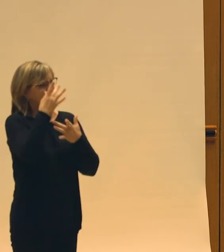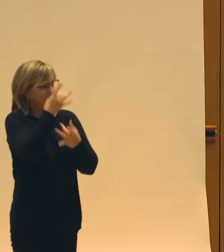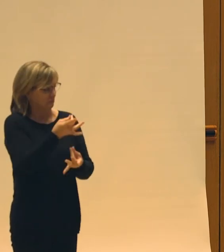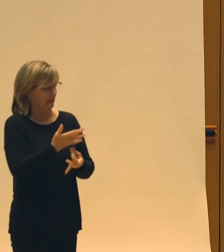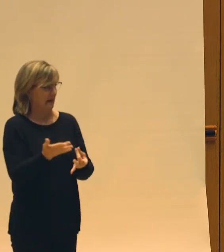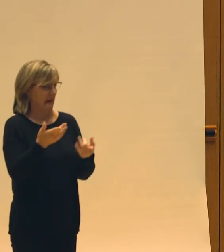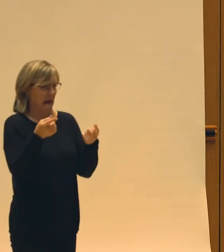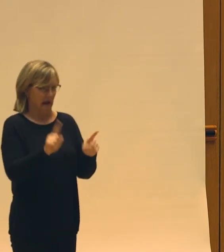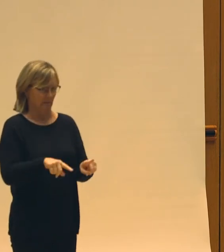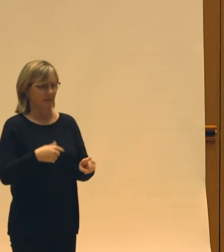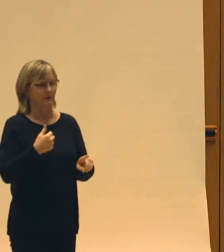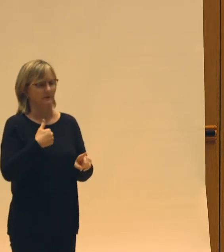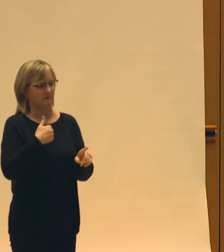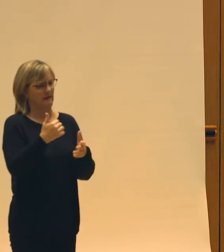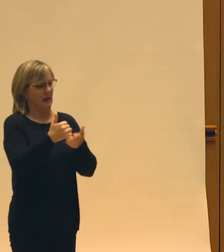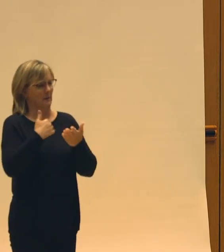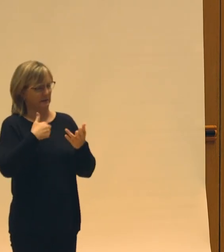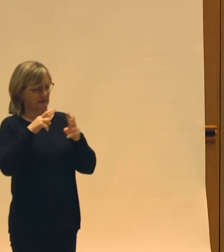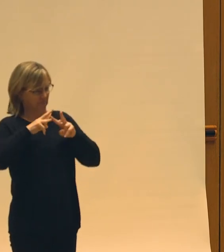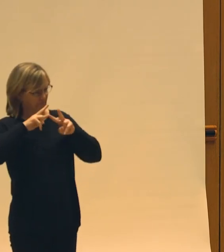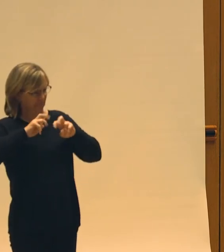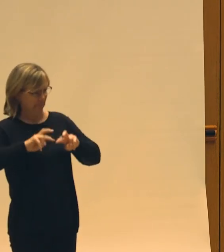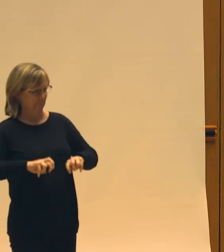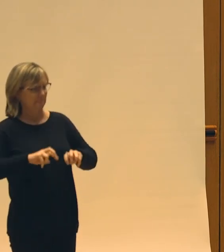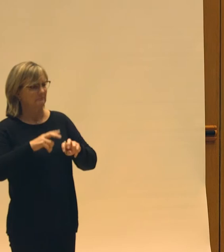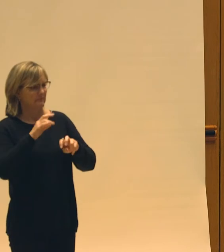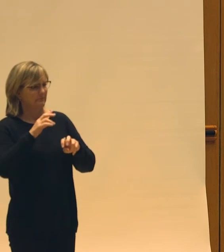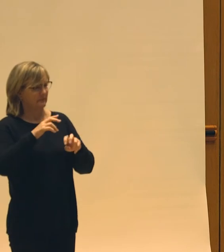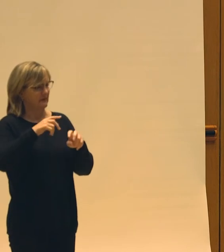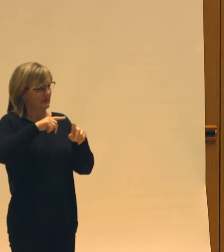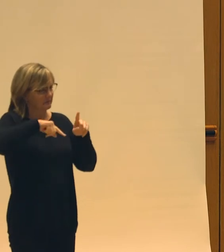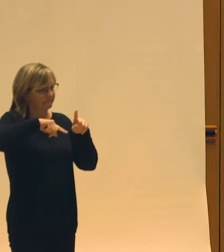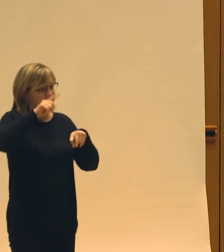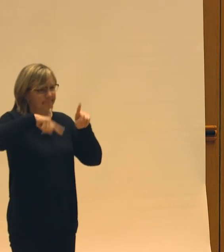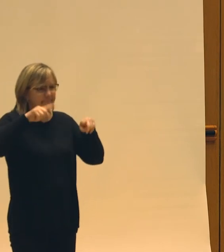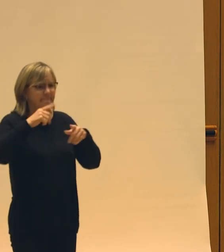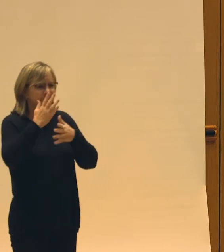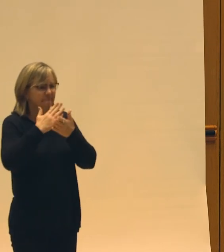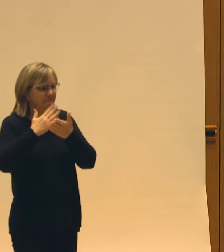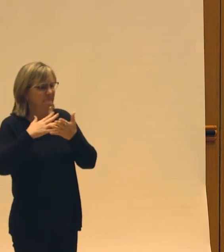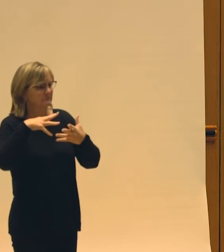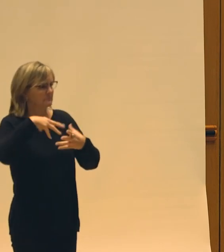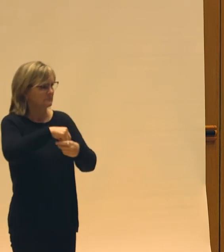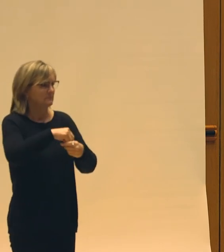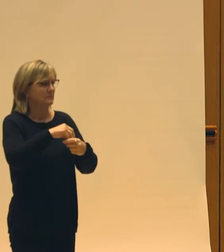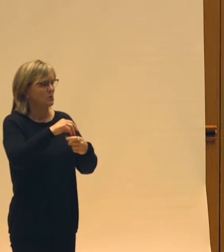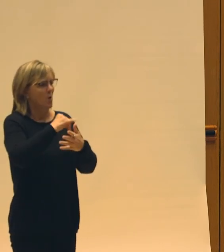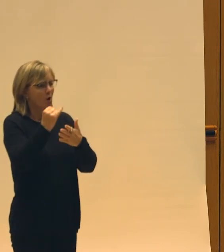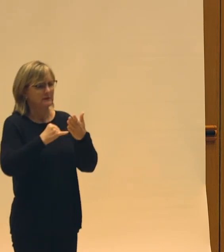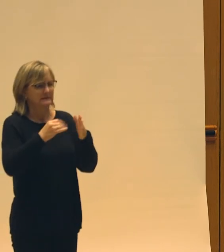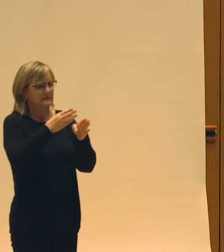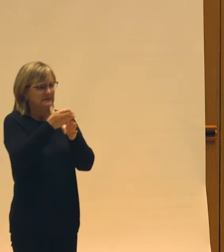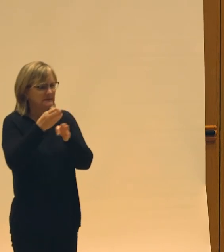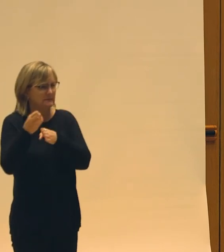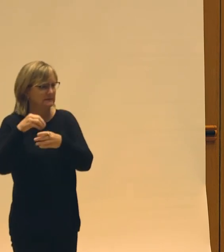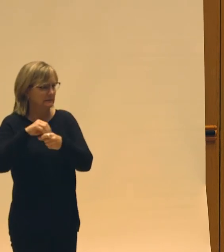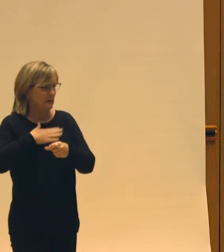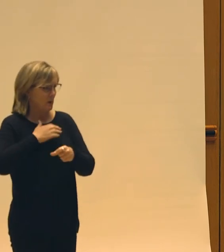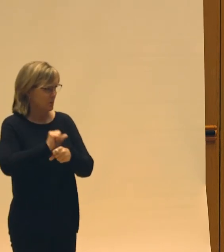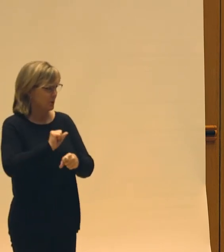helped me further analyze the multiplicity of artistic disciplines in my work. In